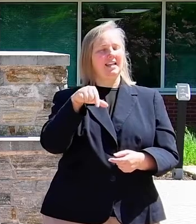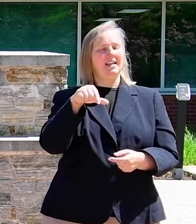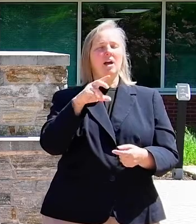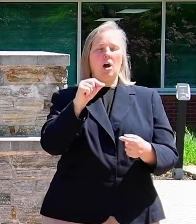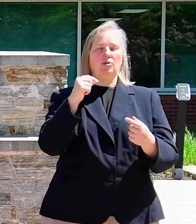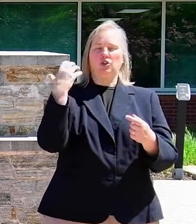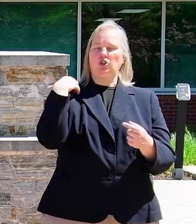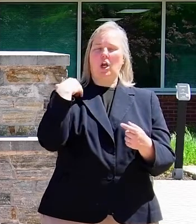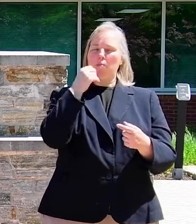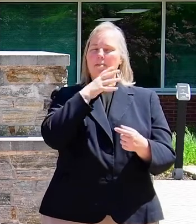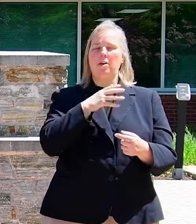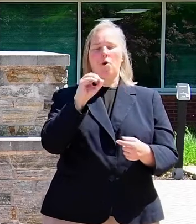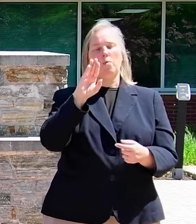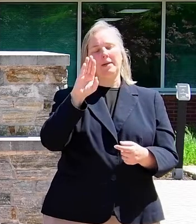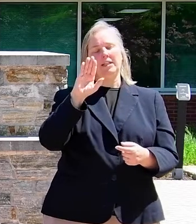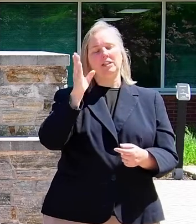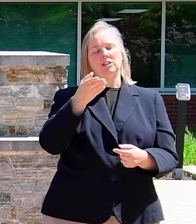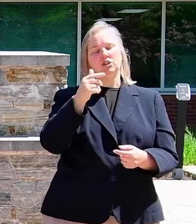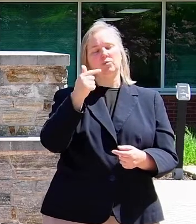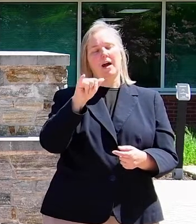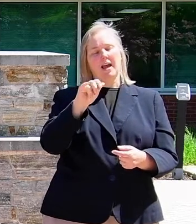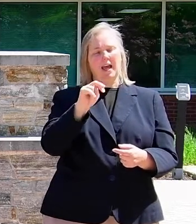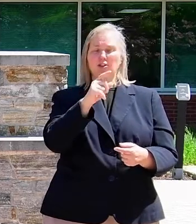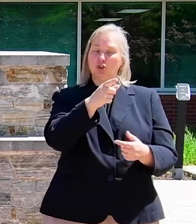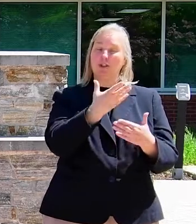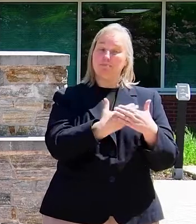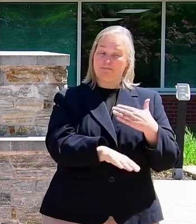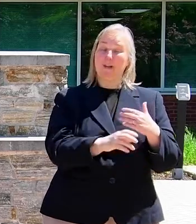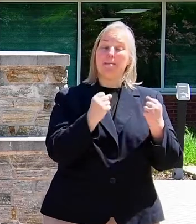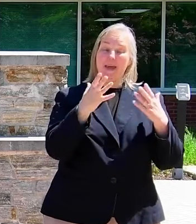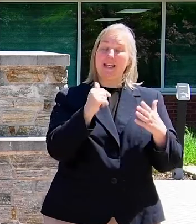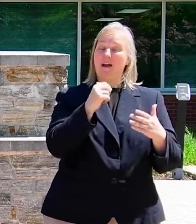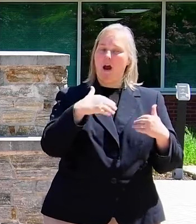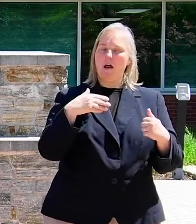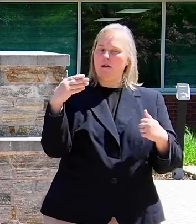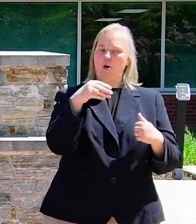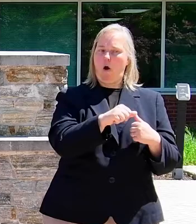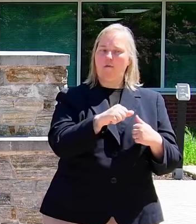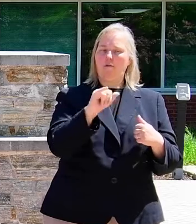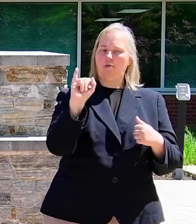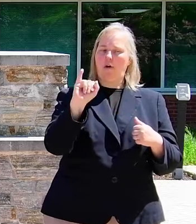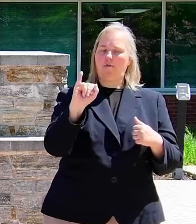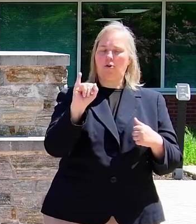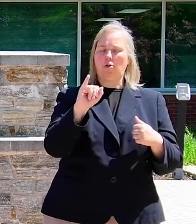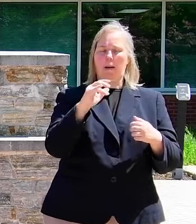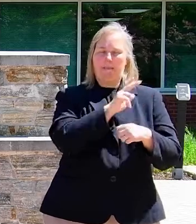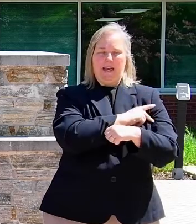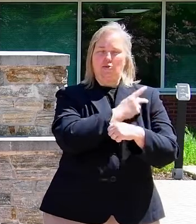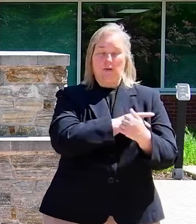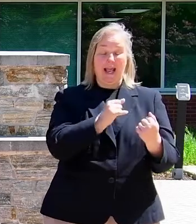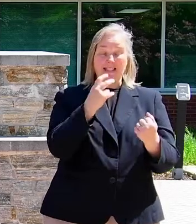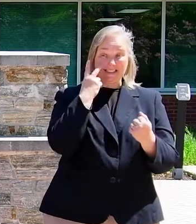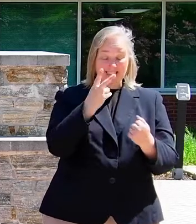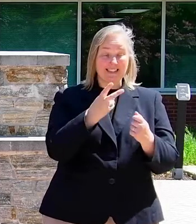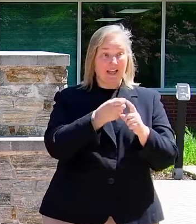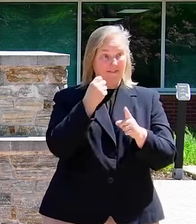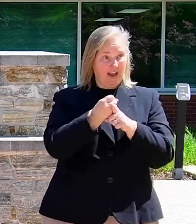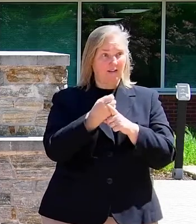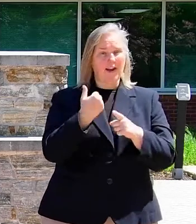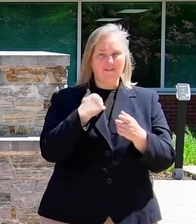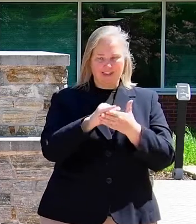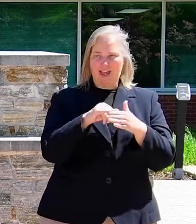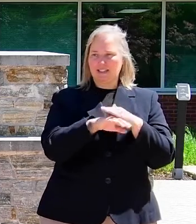And who also delivers many of these uncovered patients currently today and sees the effects of having this access.